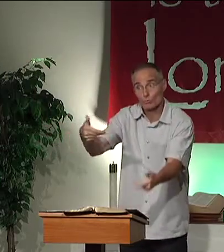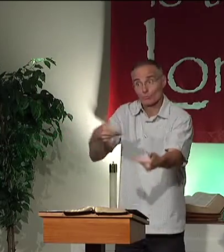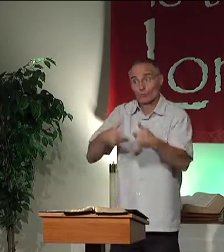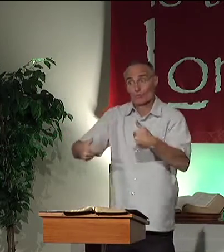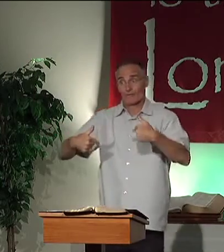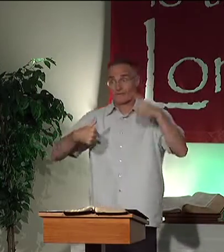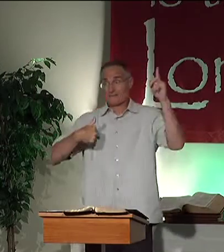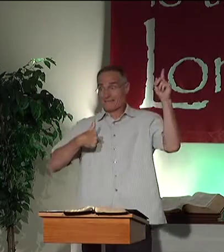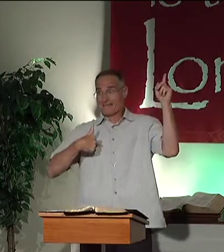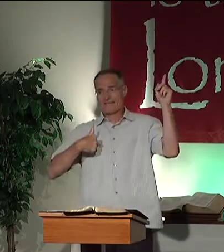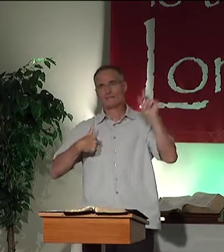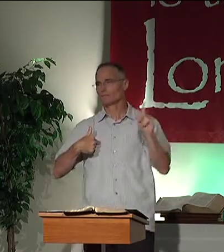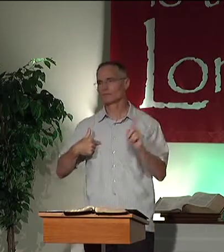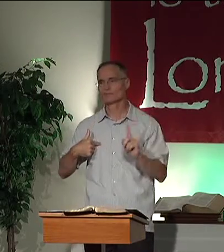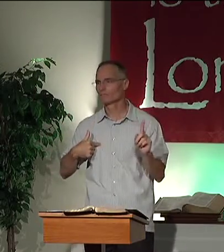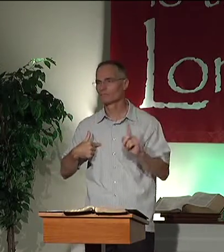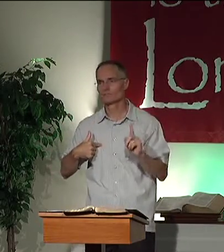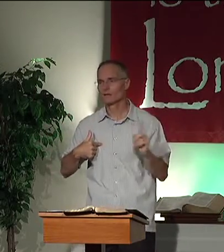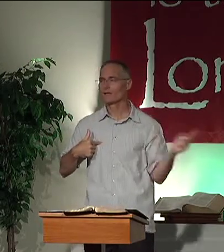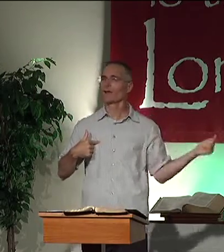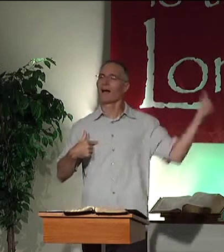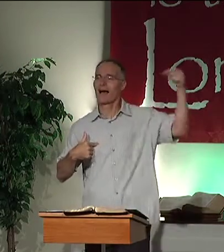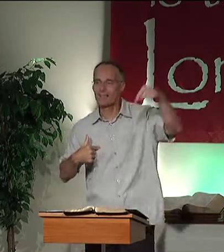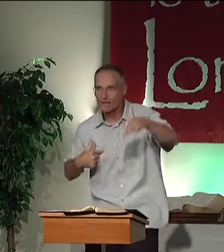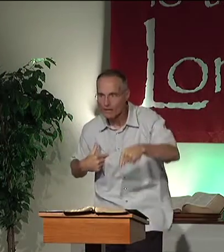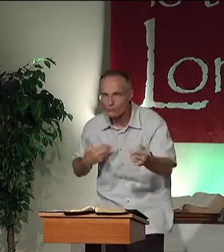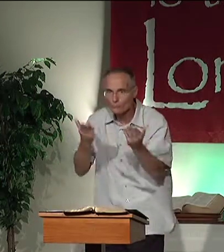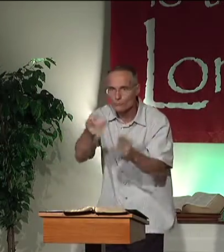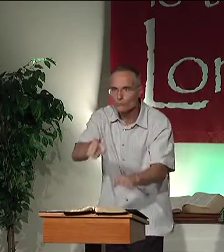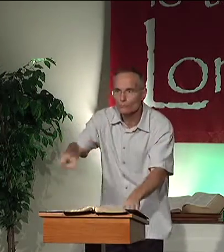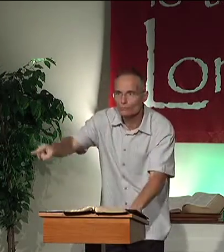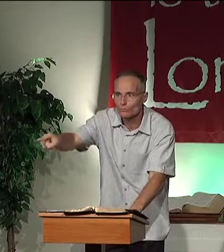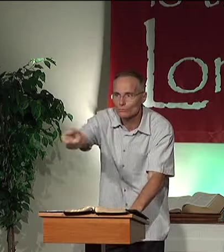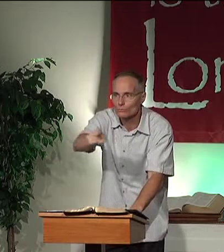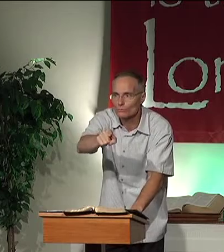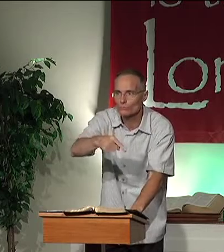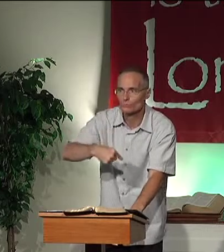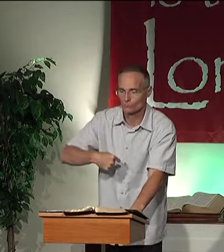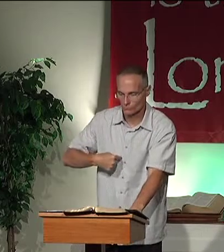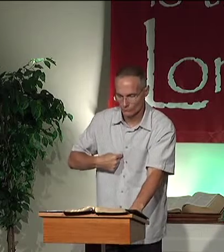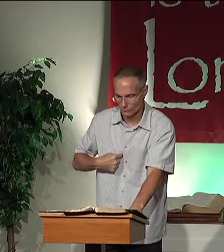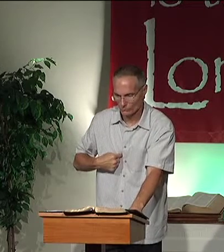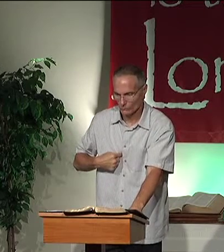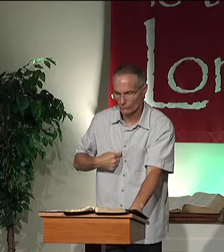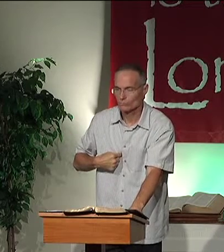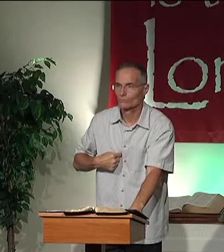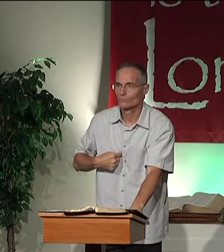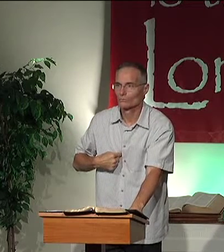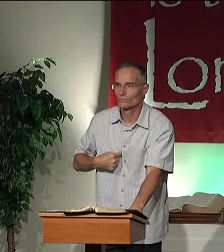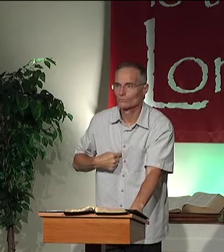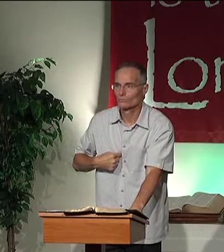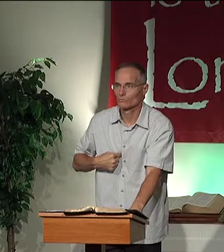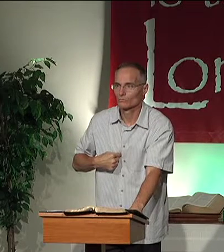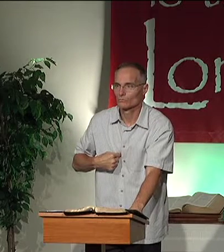And do you think I have come for you to serve me? I have come to serve you.